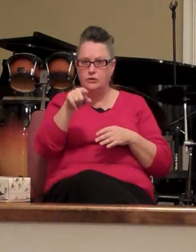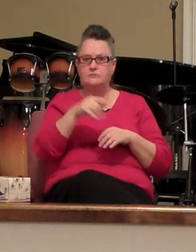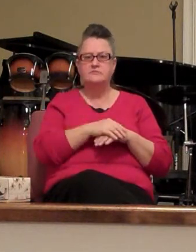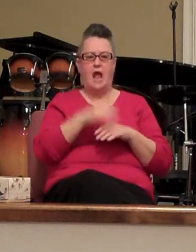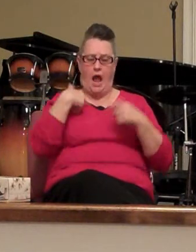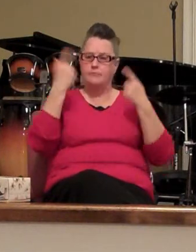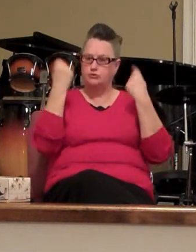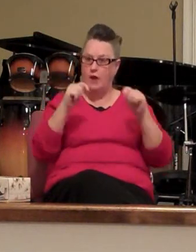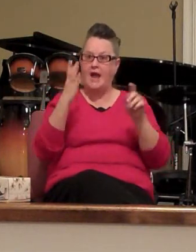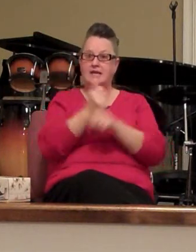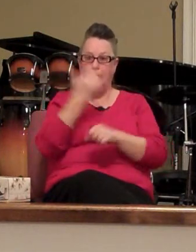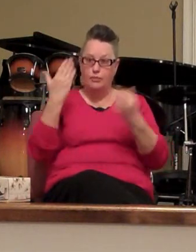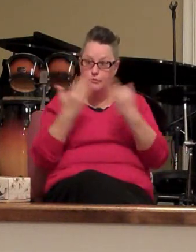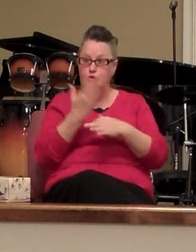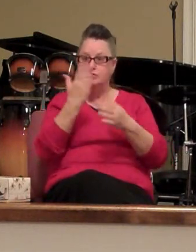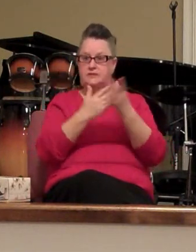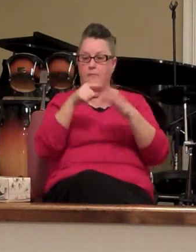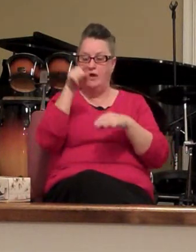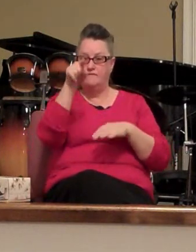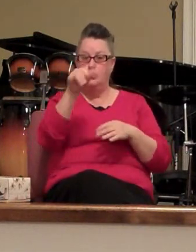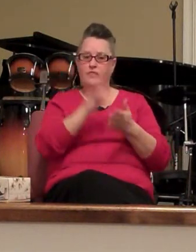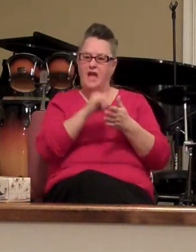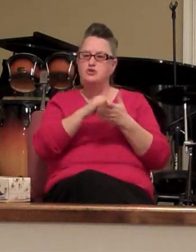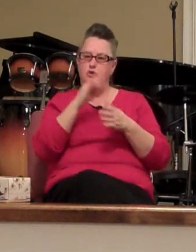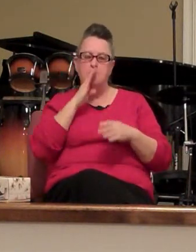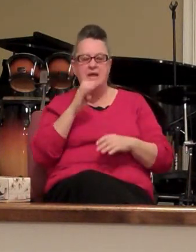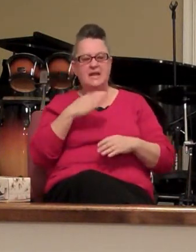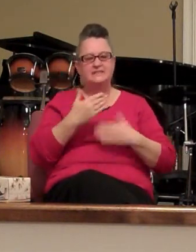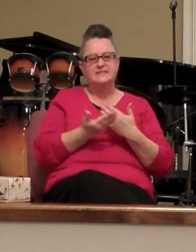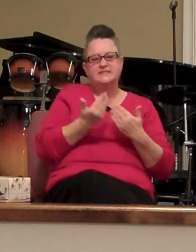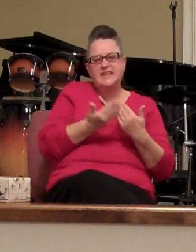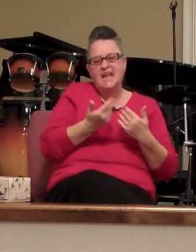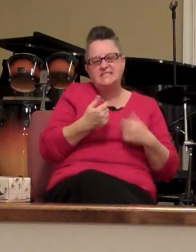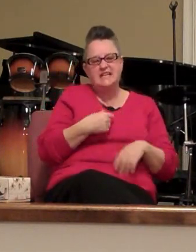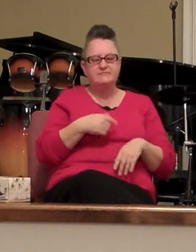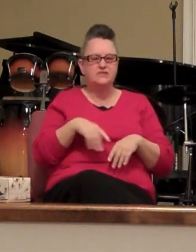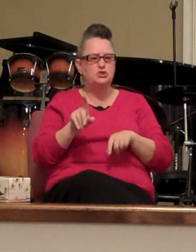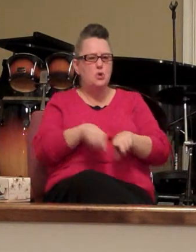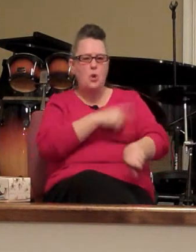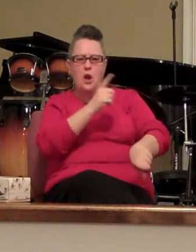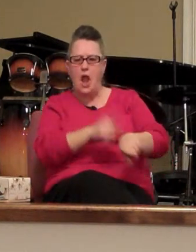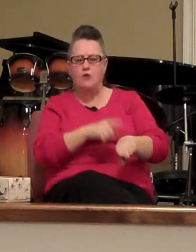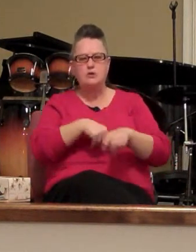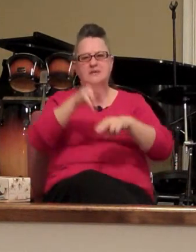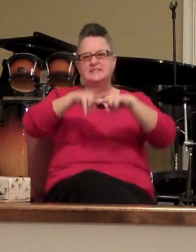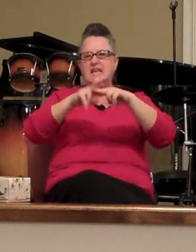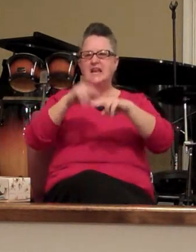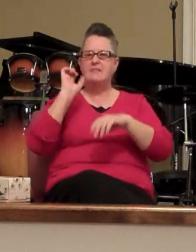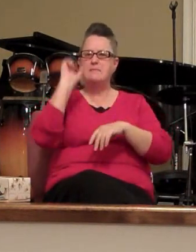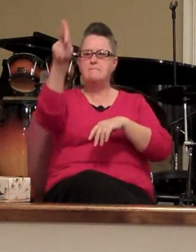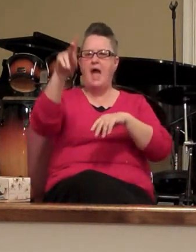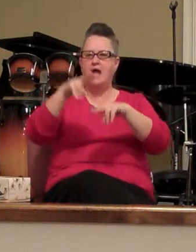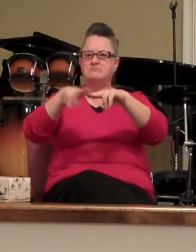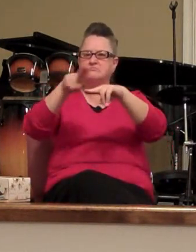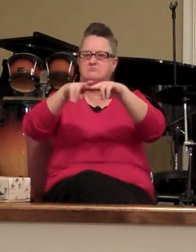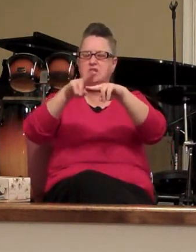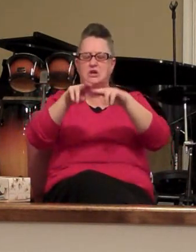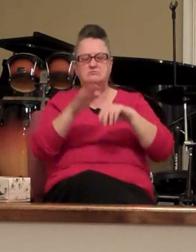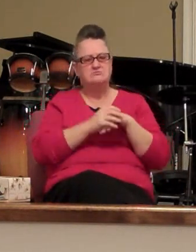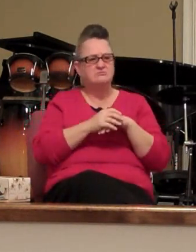get through to some of us that we've been taking it easy for way too long we've been sitting in the back pew so to speak no no nothing against